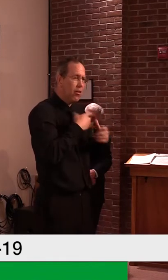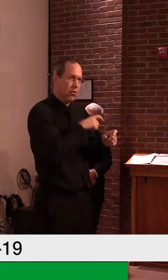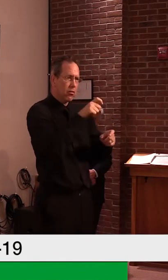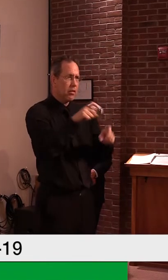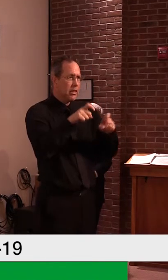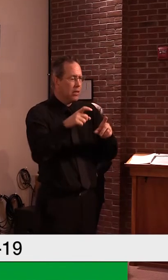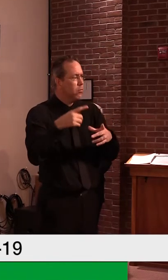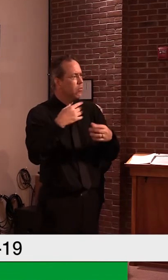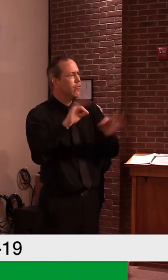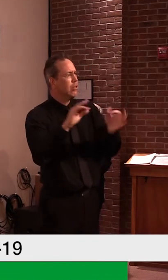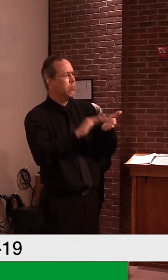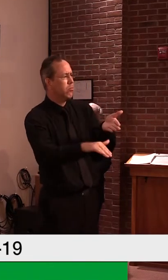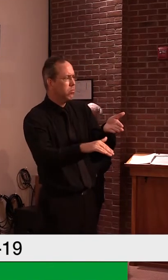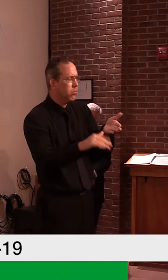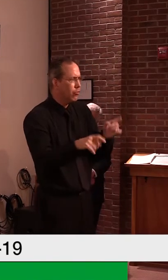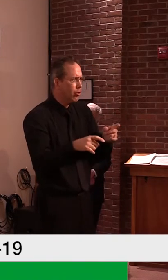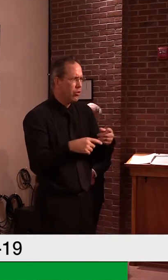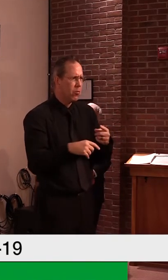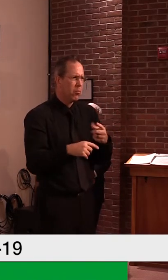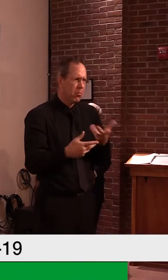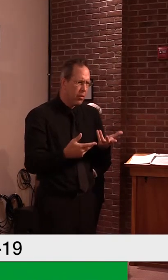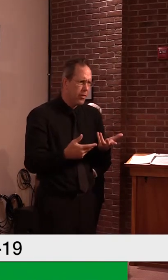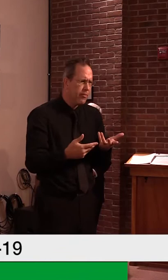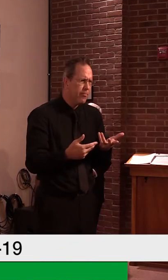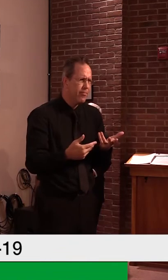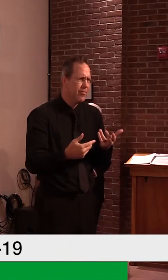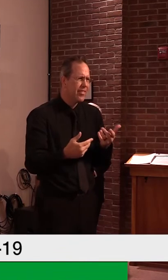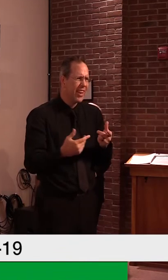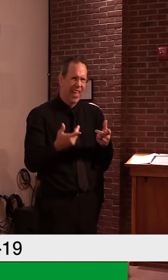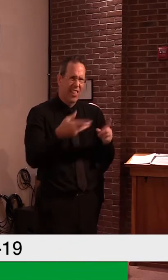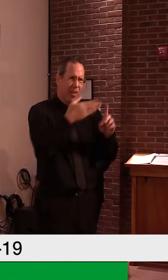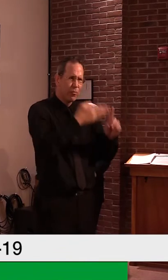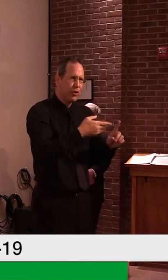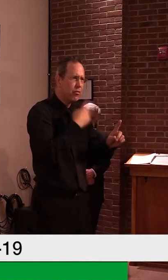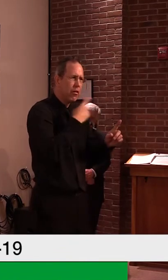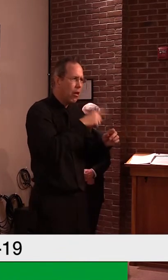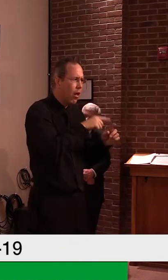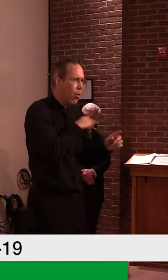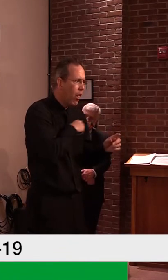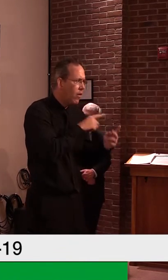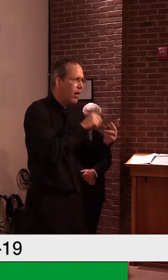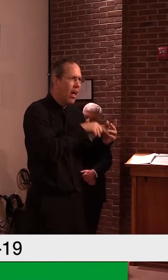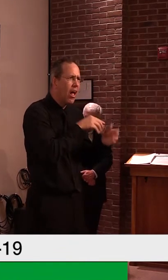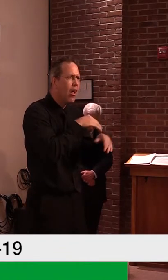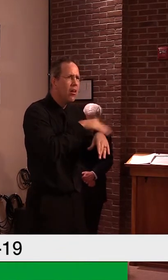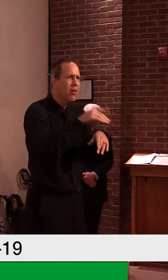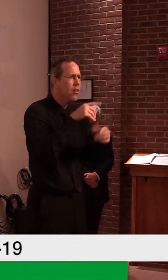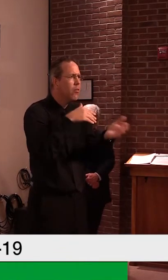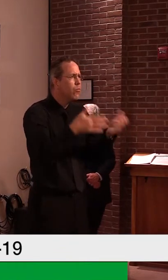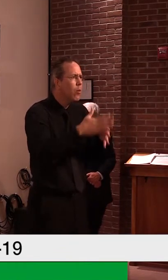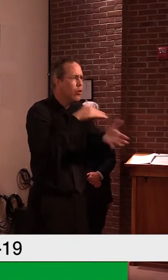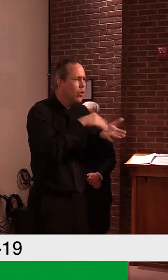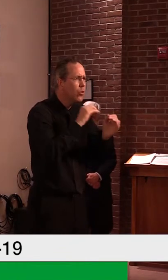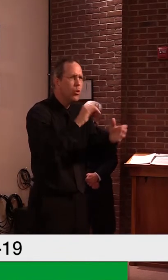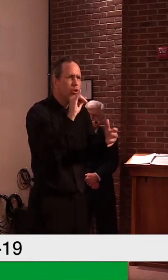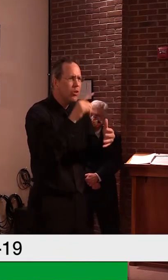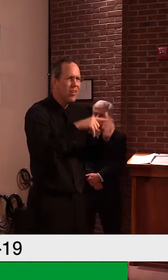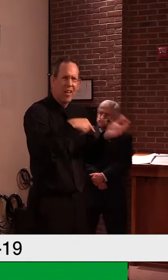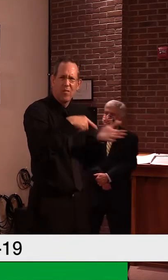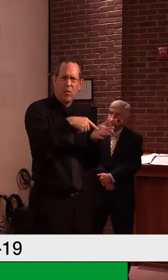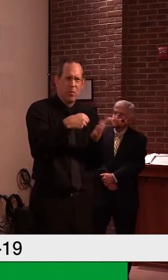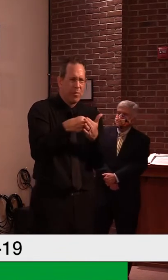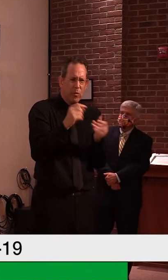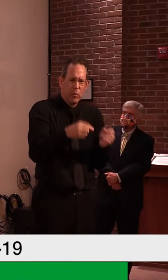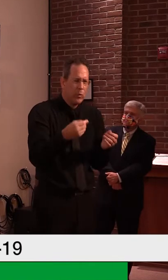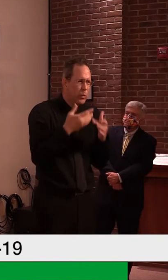you know, they're, they're in a position where they, they can't pay, um, a